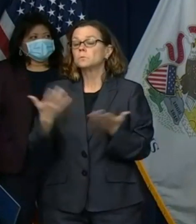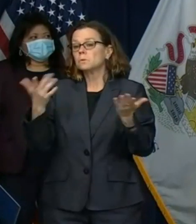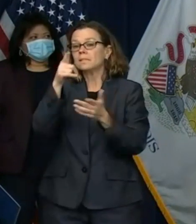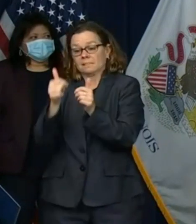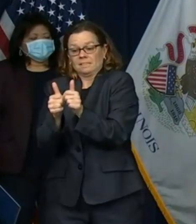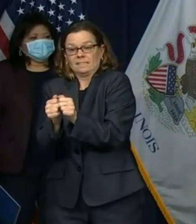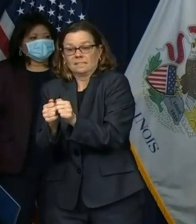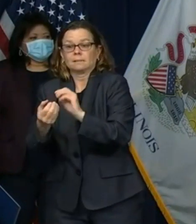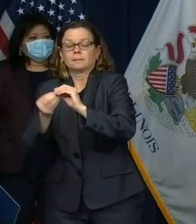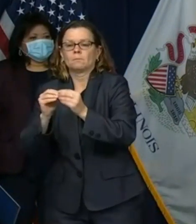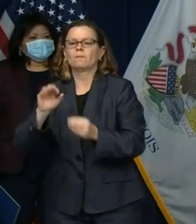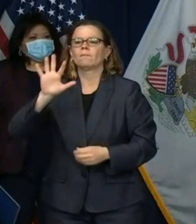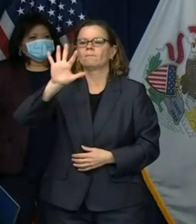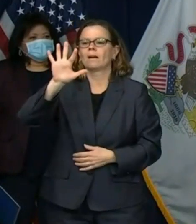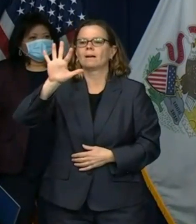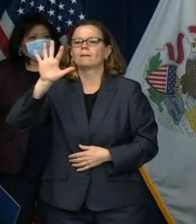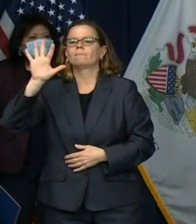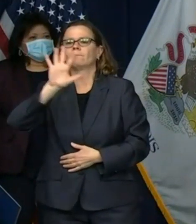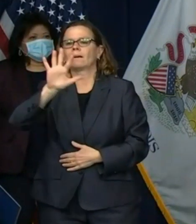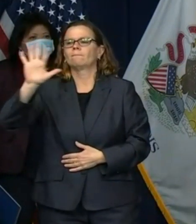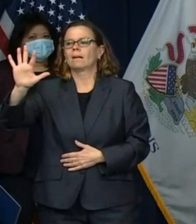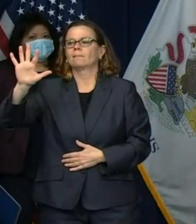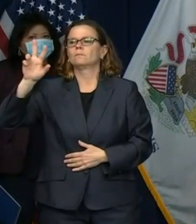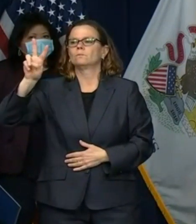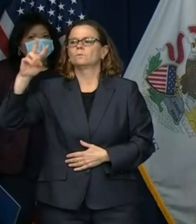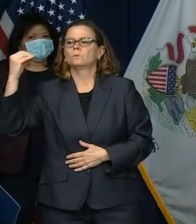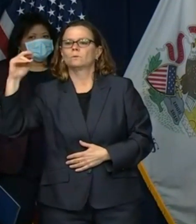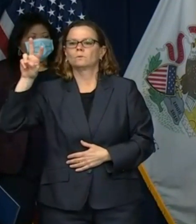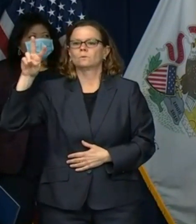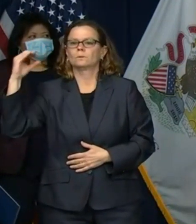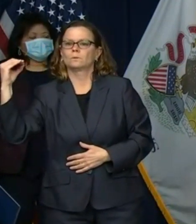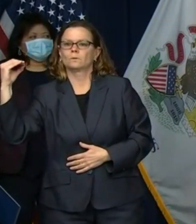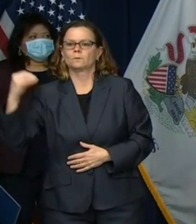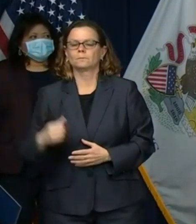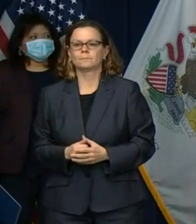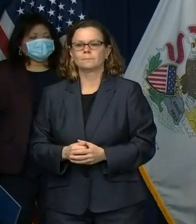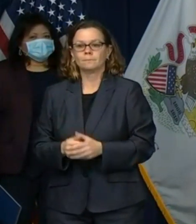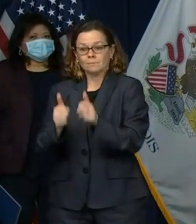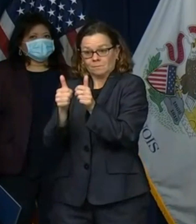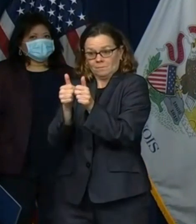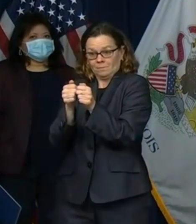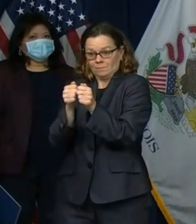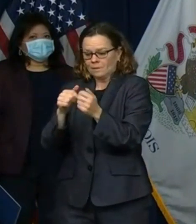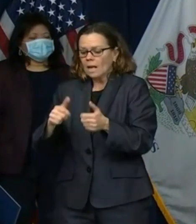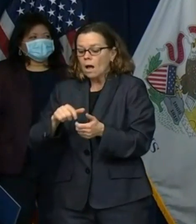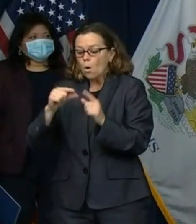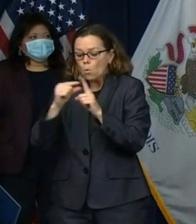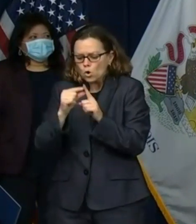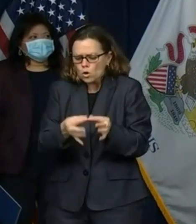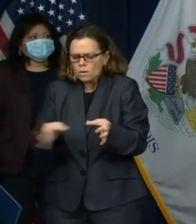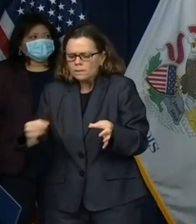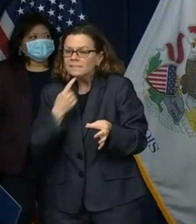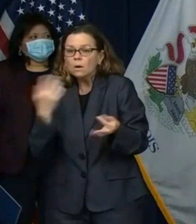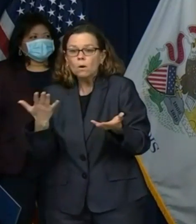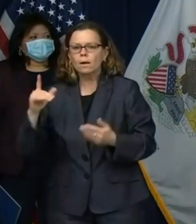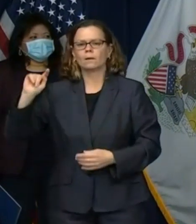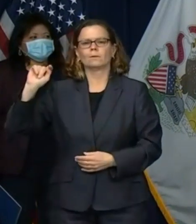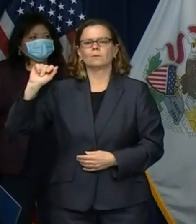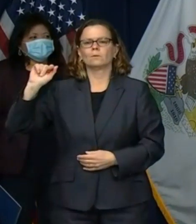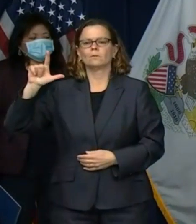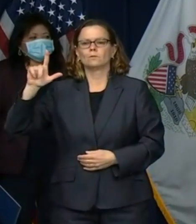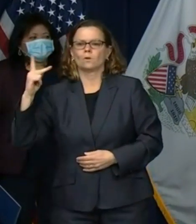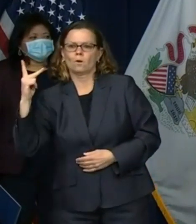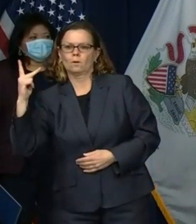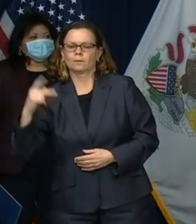55 2020 that's 55 2020 or in spanish